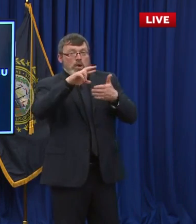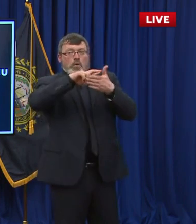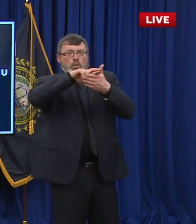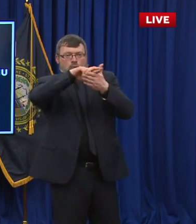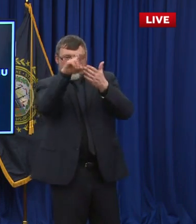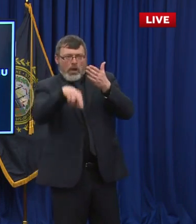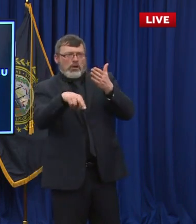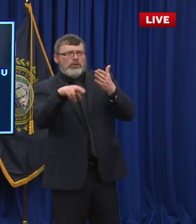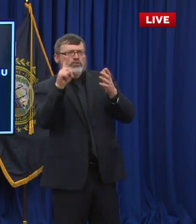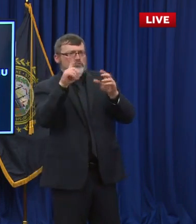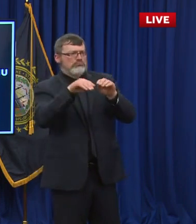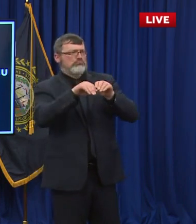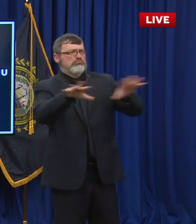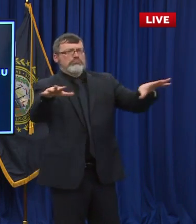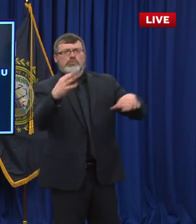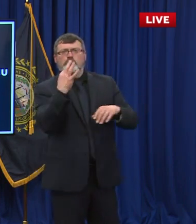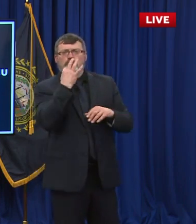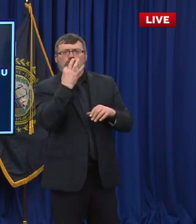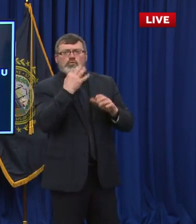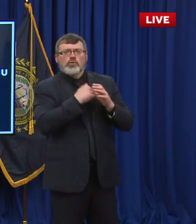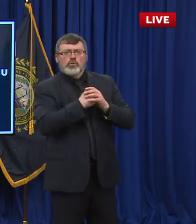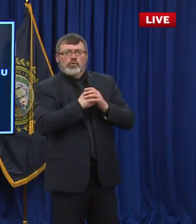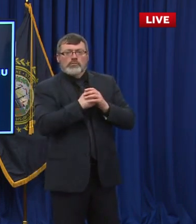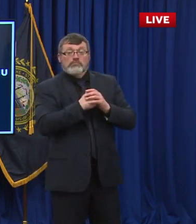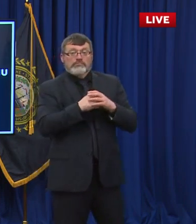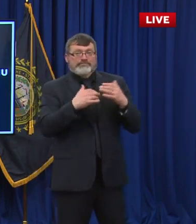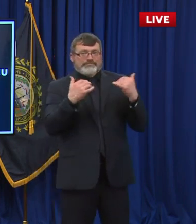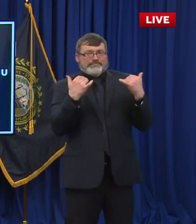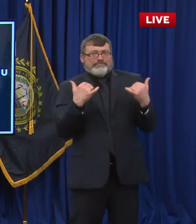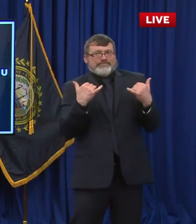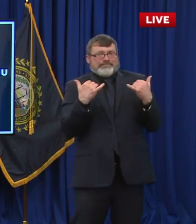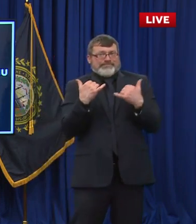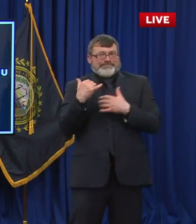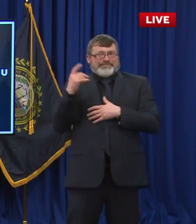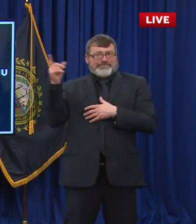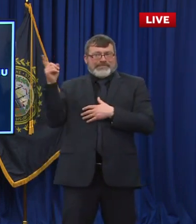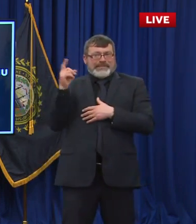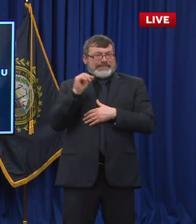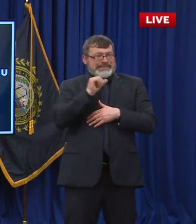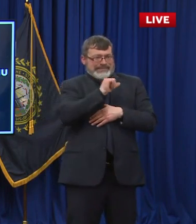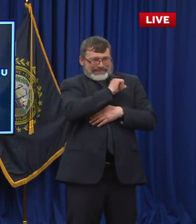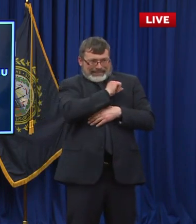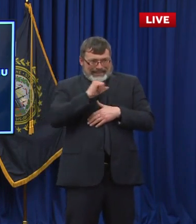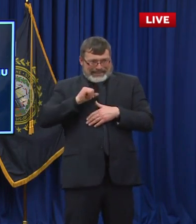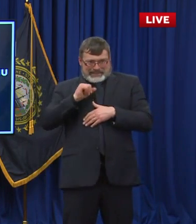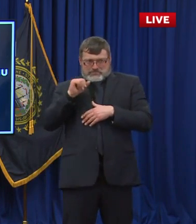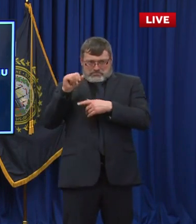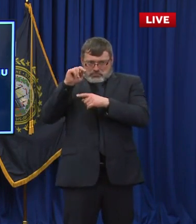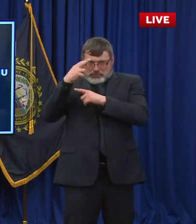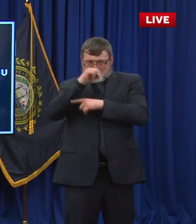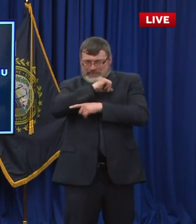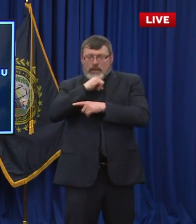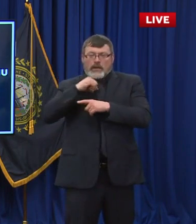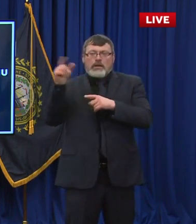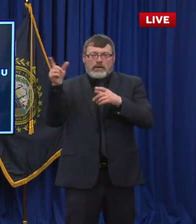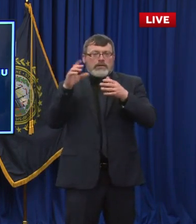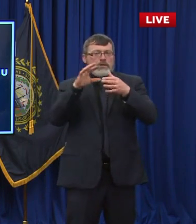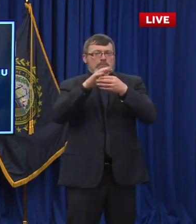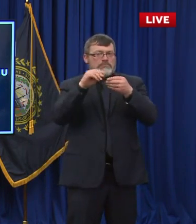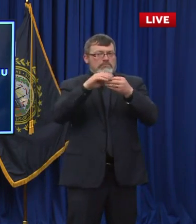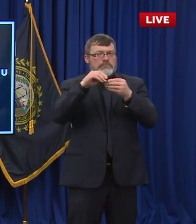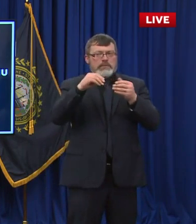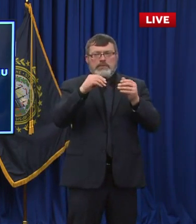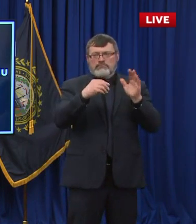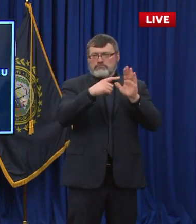in the Senate that would also provide for that audit process, whether it's a recount or just an audit of the machines. I haven't